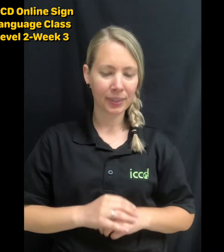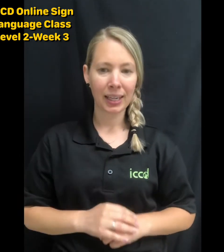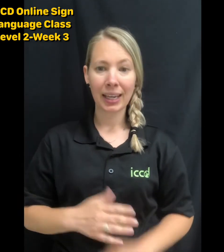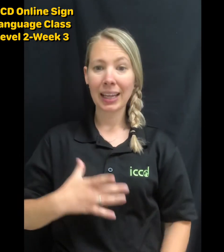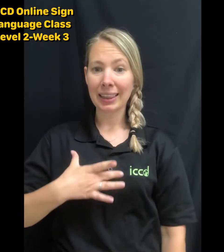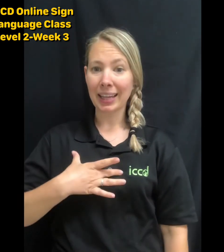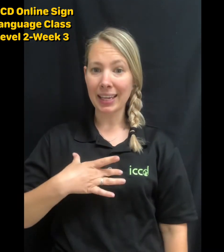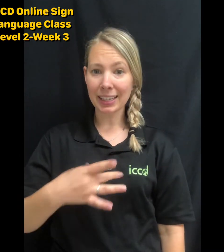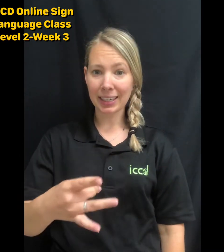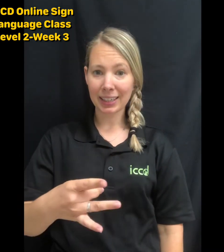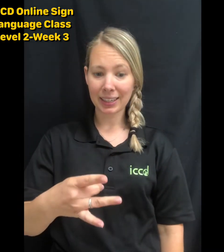Like.